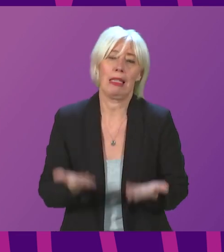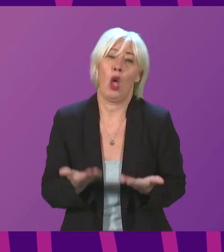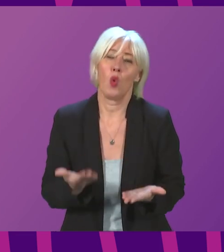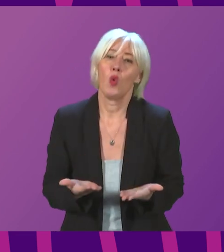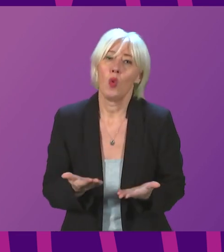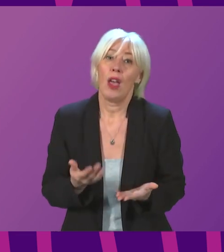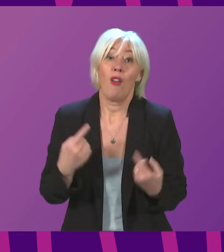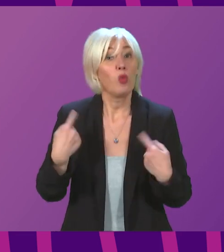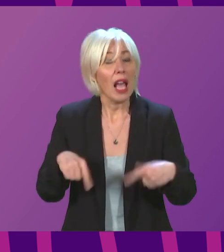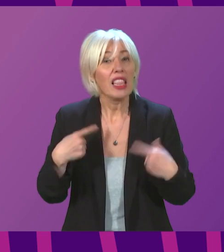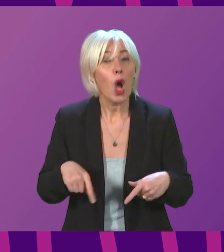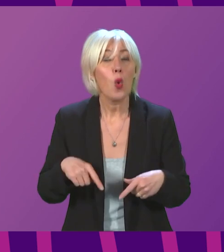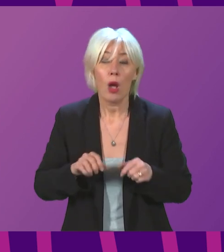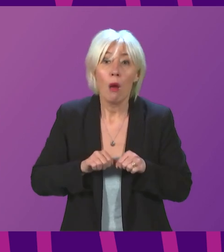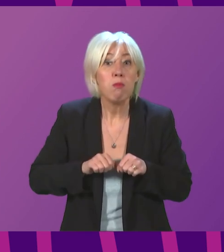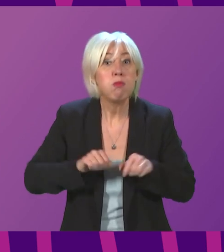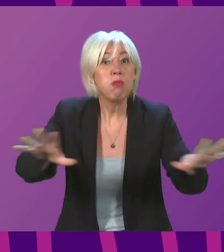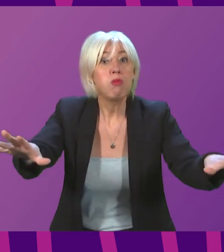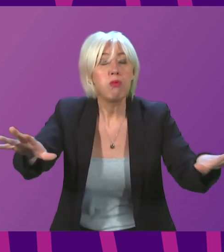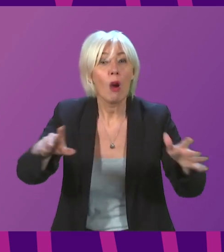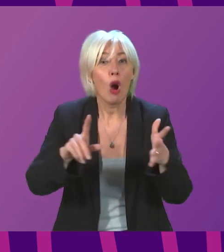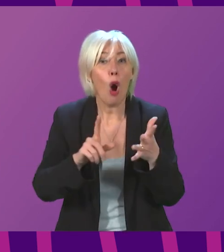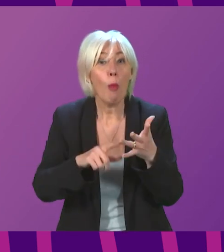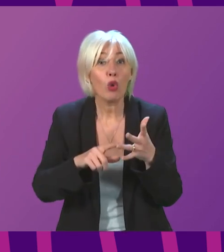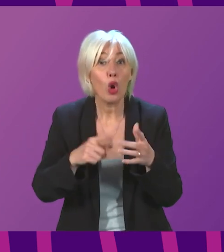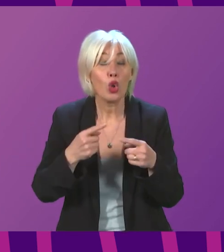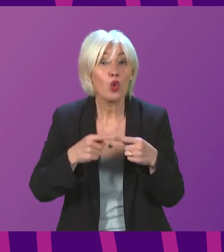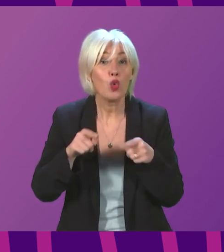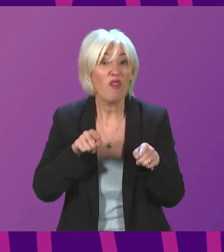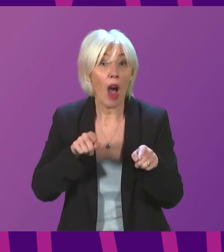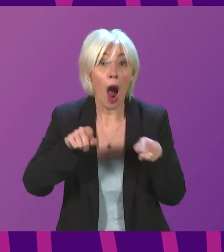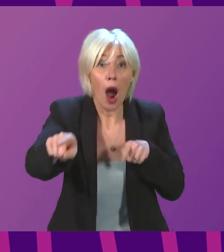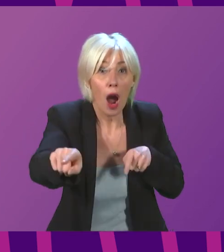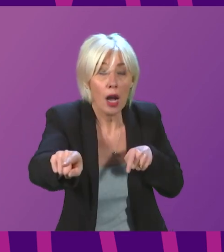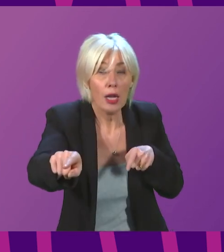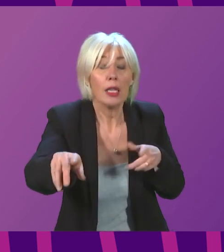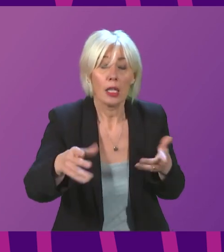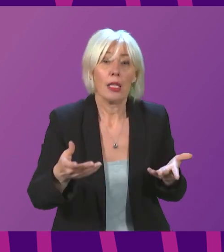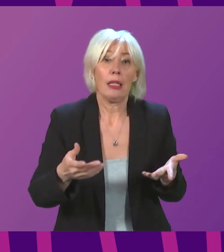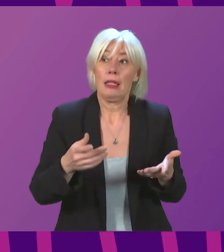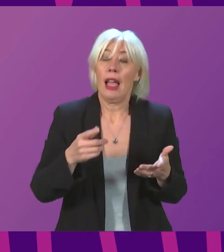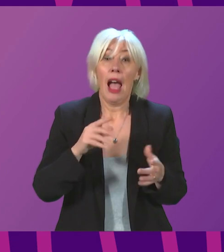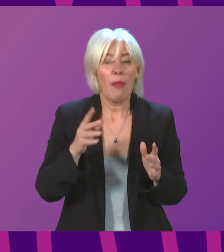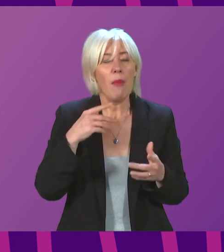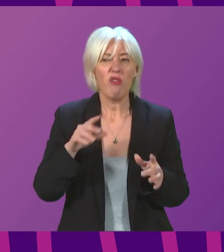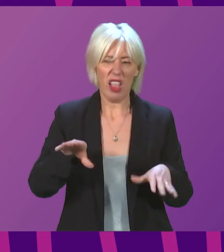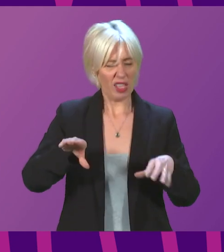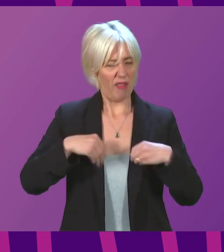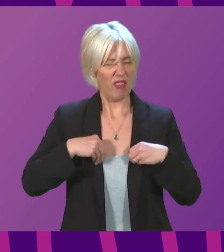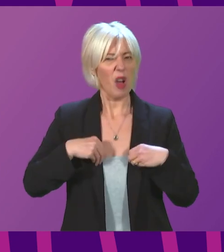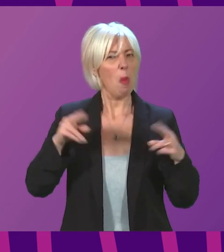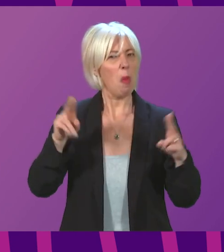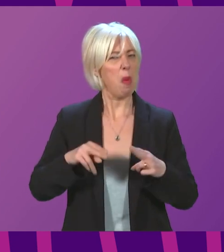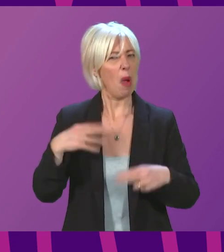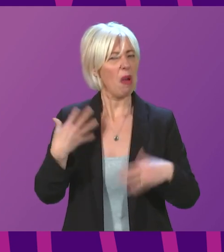because if we allow the spread of Omicron to get too far ahead of us, then even if it is significantly less severe, that is